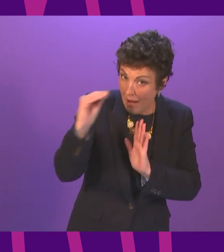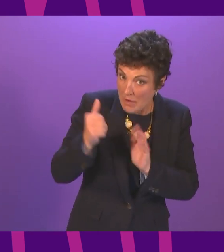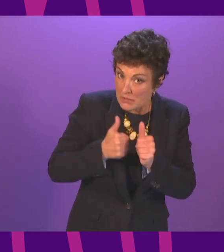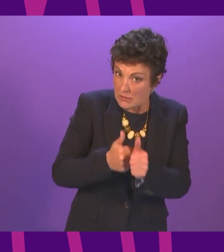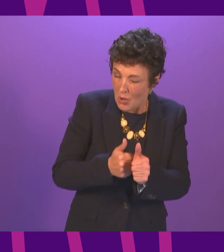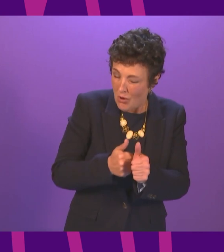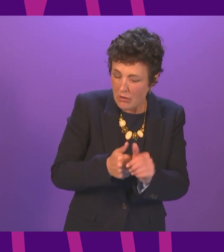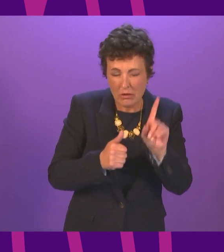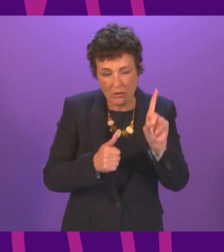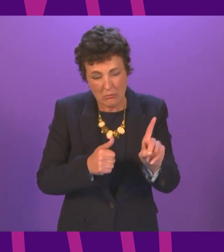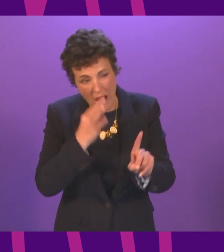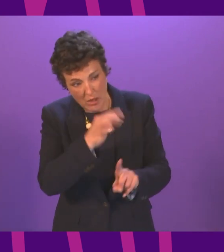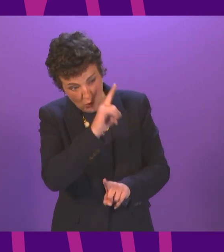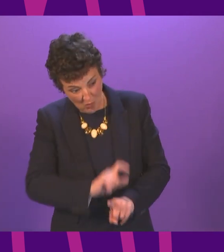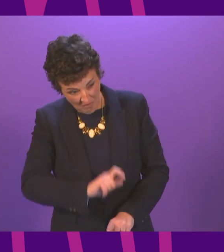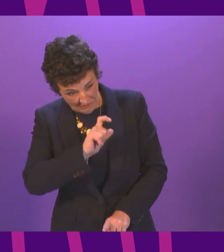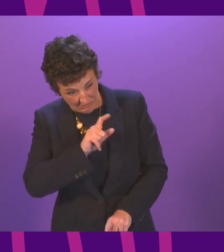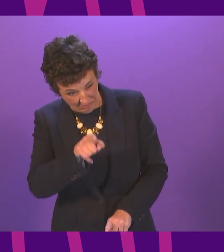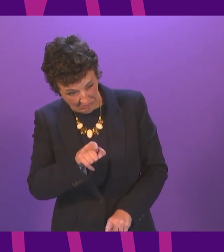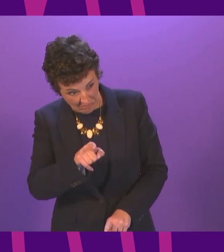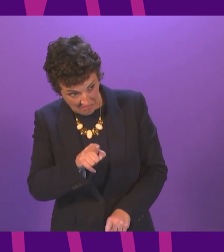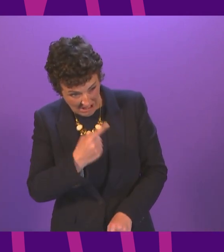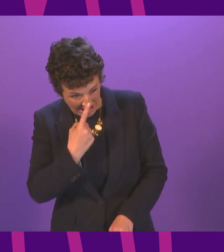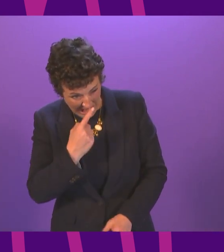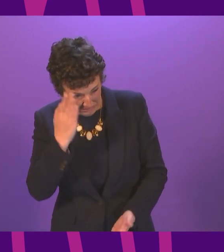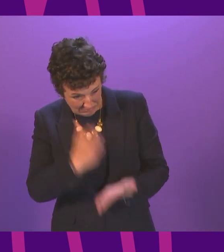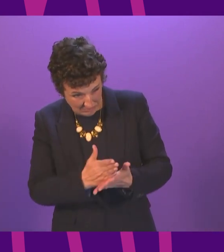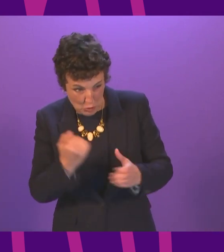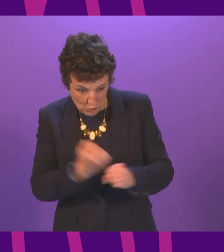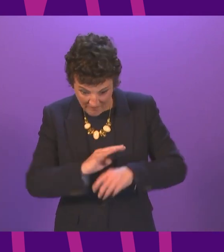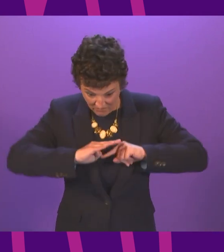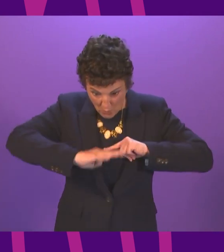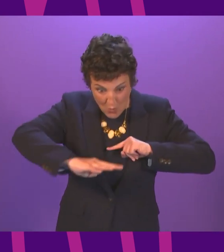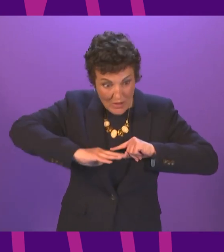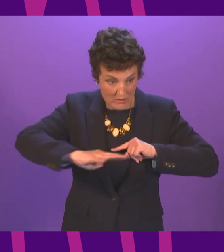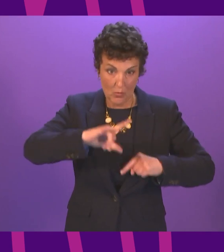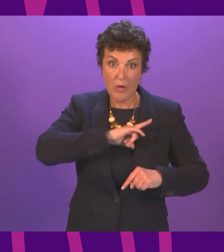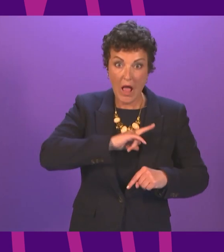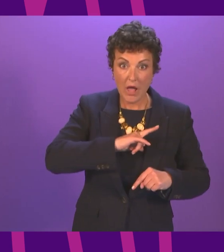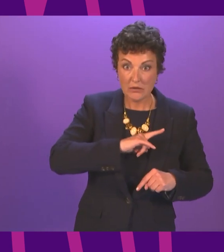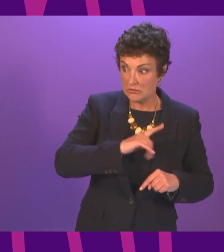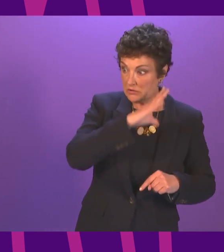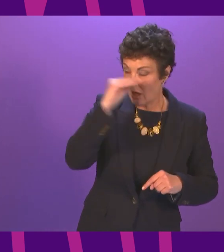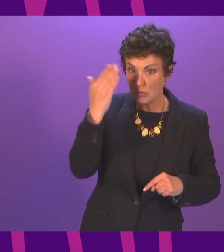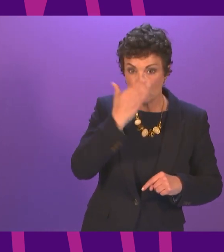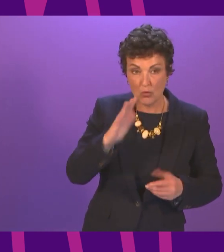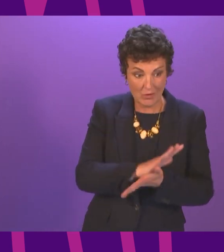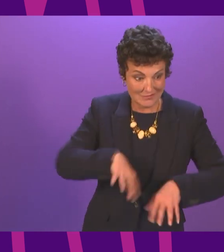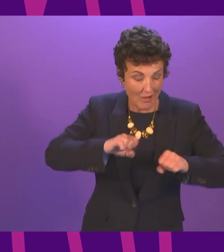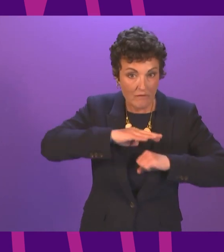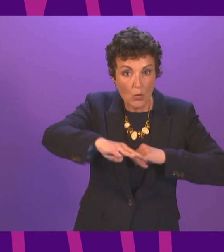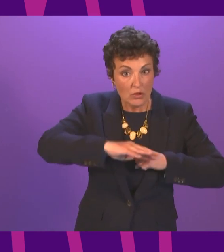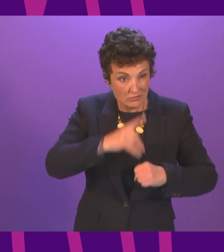children, are you confident that that will be able to be delivered in four weeks, which is of course the start of the summer holidays for the children here in Scotland?